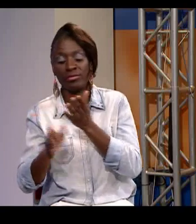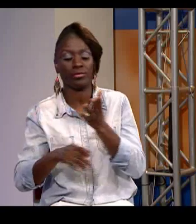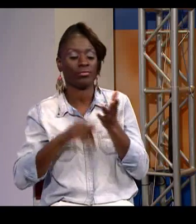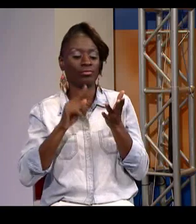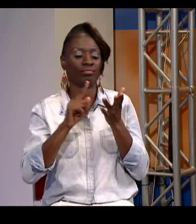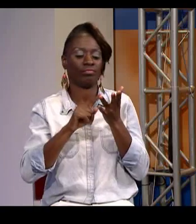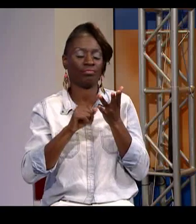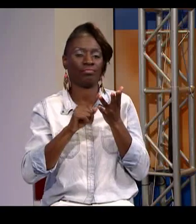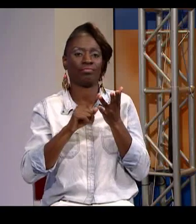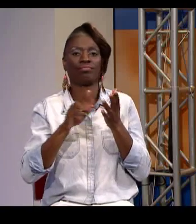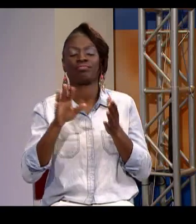services.